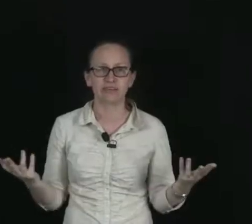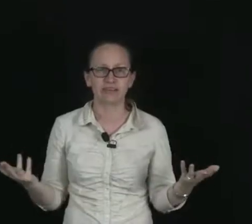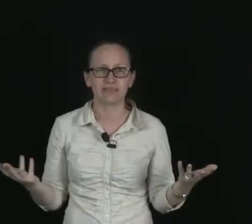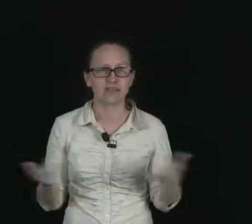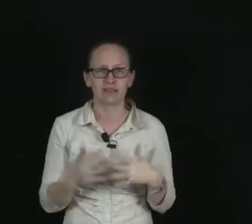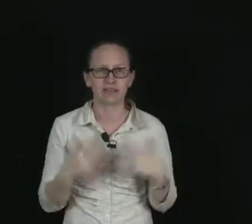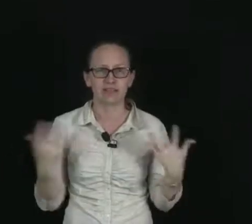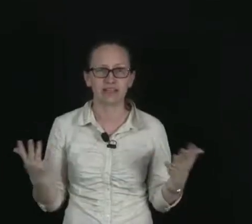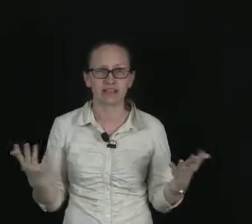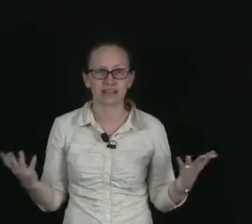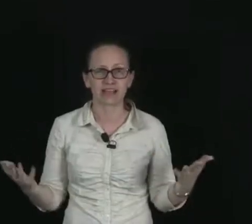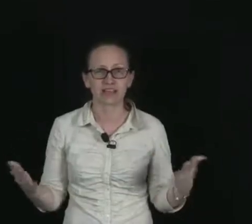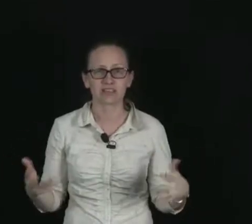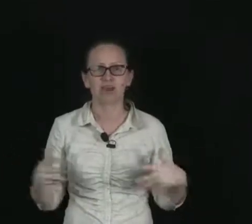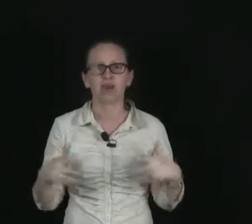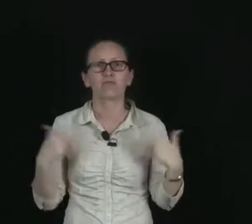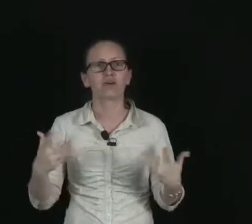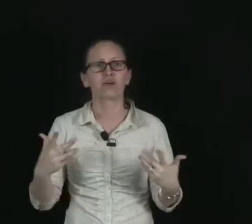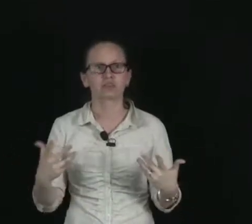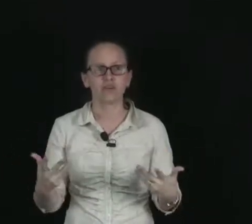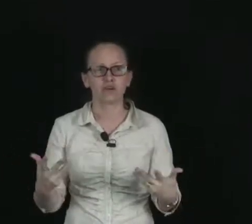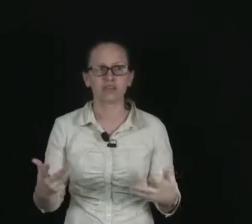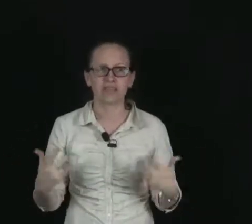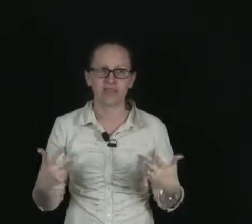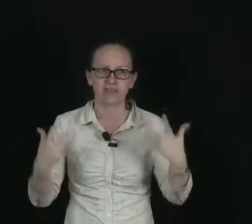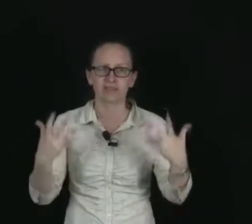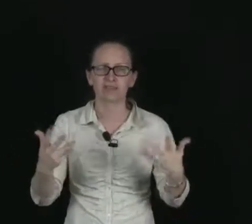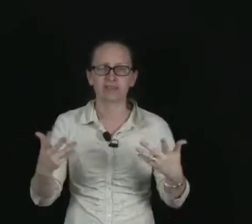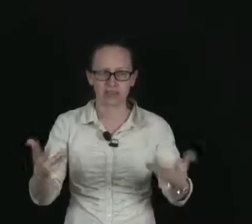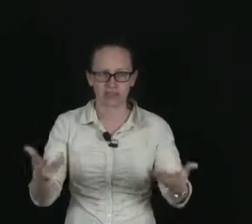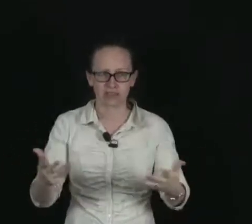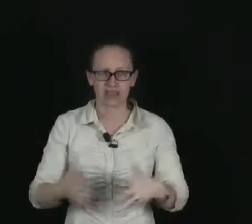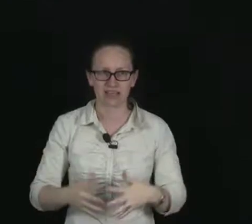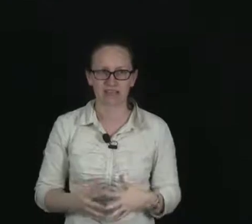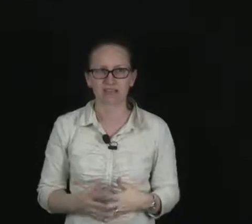reactors for its use in smoke detectors.